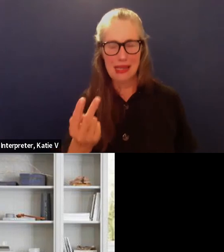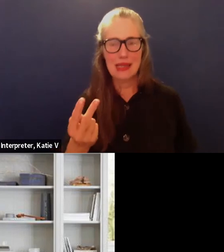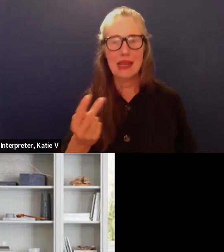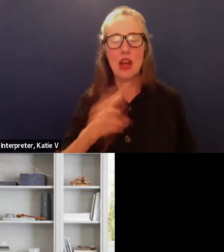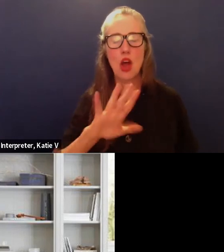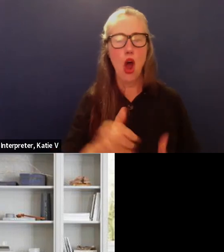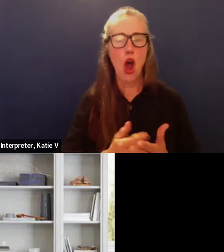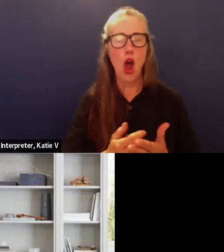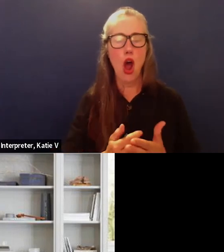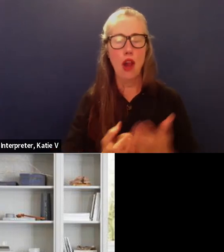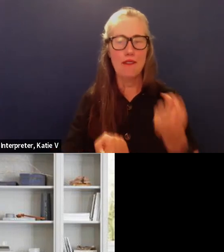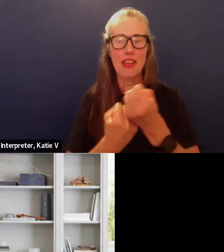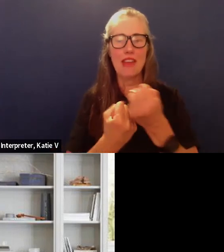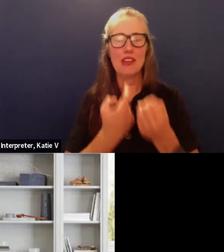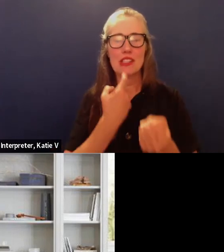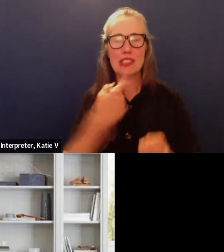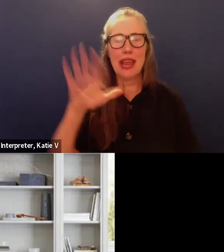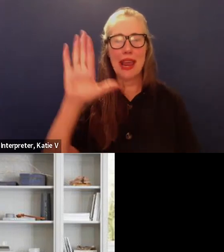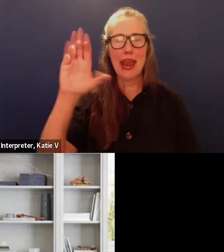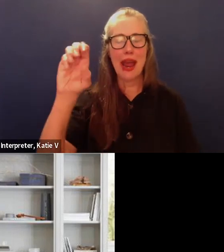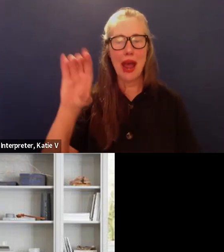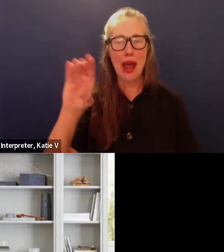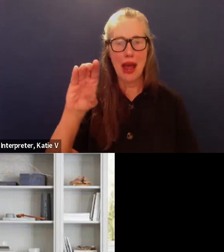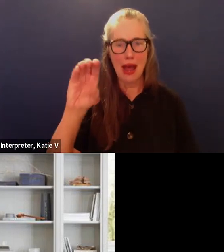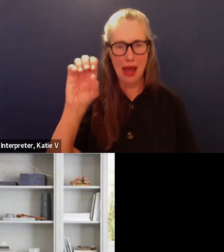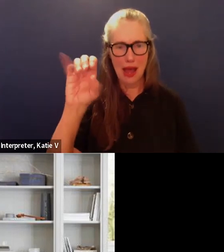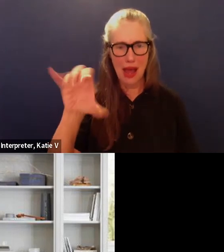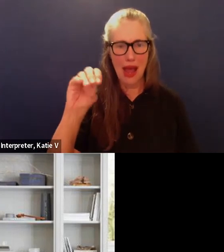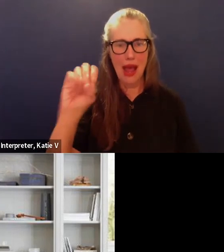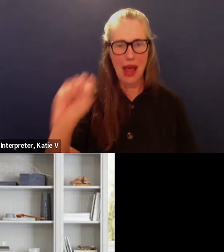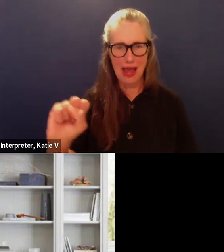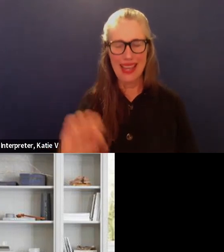favor, please raise your hand and say aye. Aye. Aye.